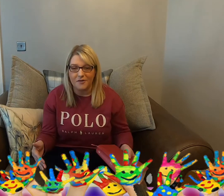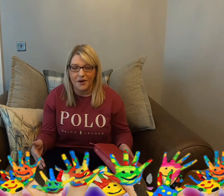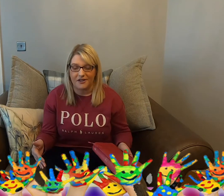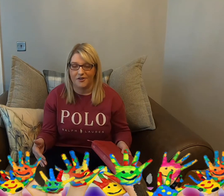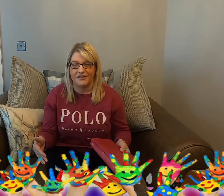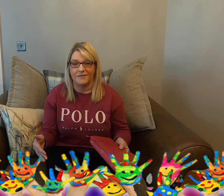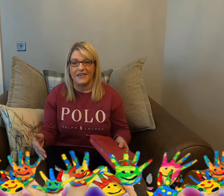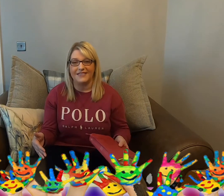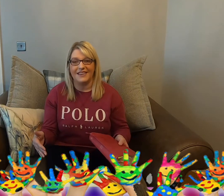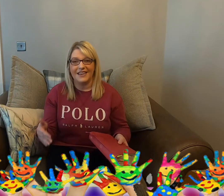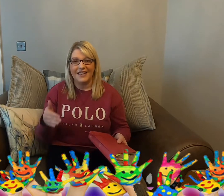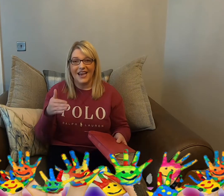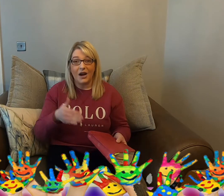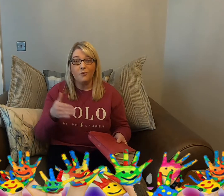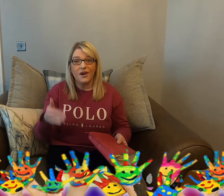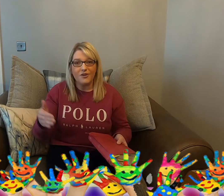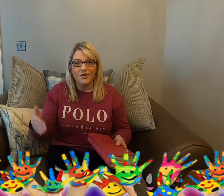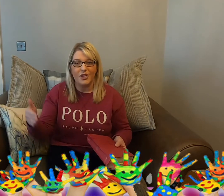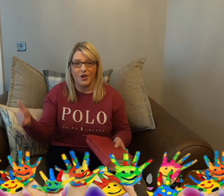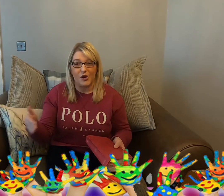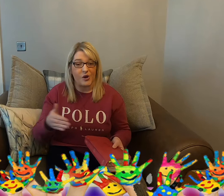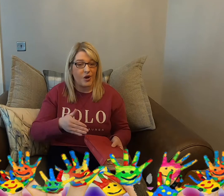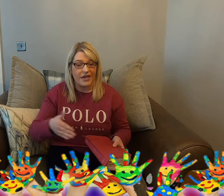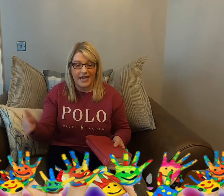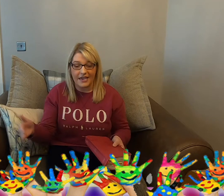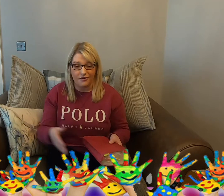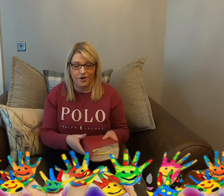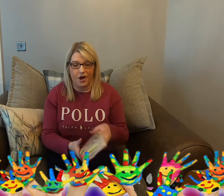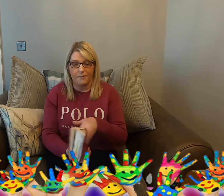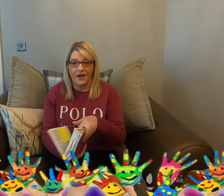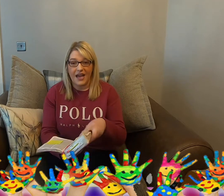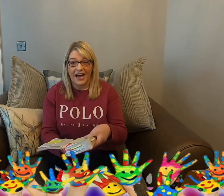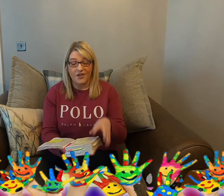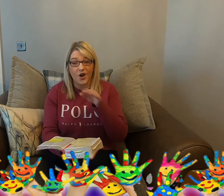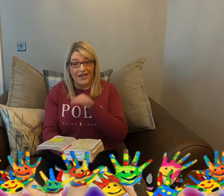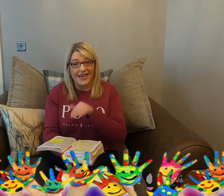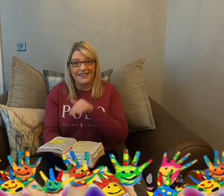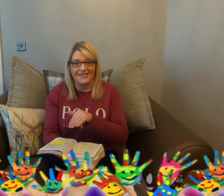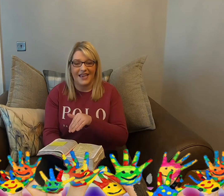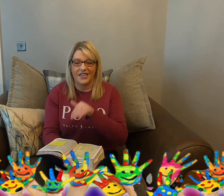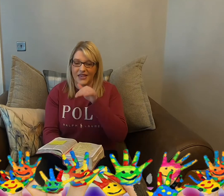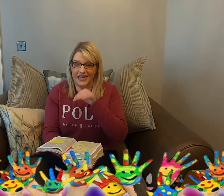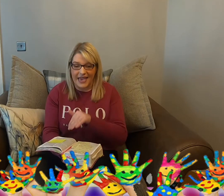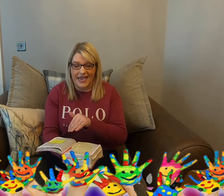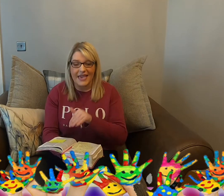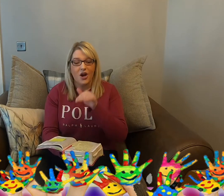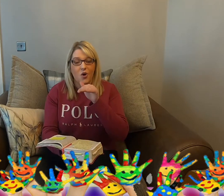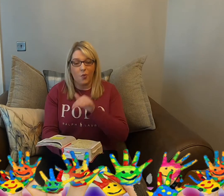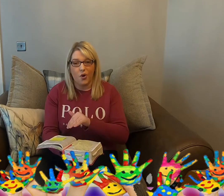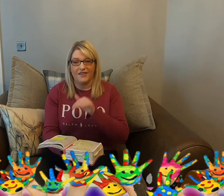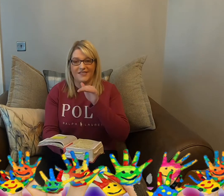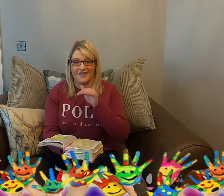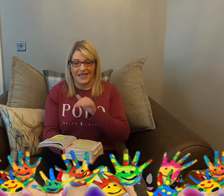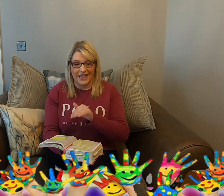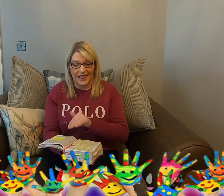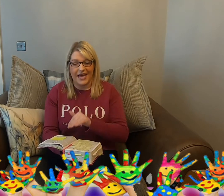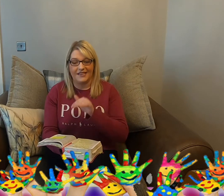about at Christmas. And we're going to learn how he grew up and how he said that he was the light